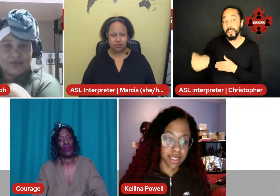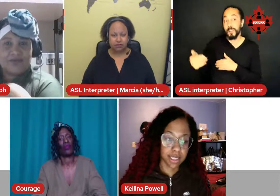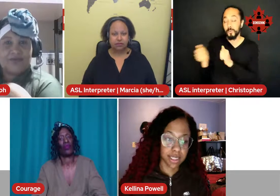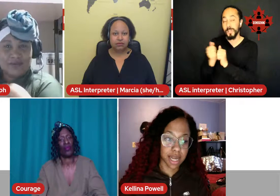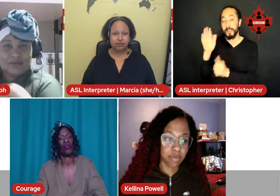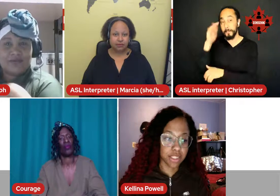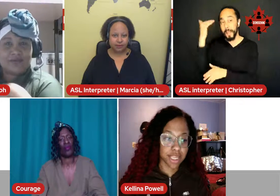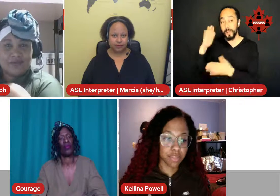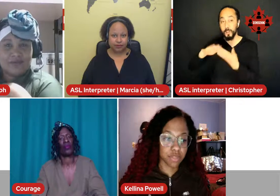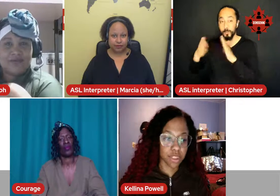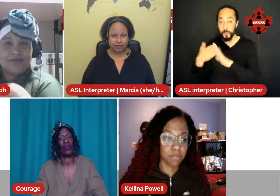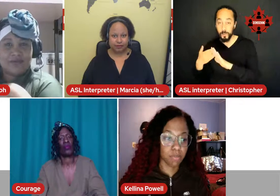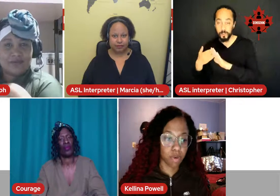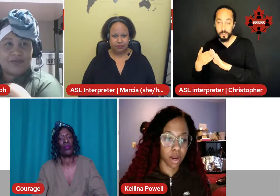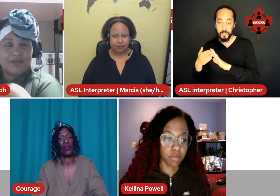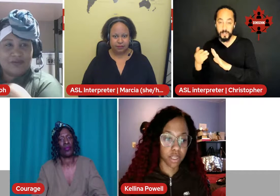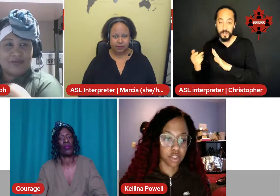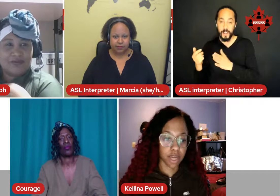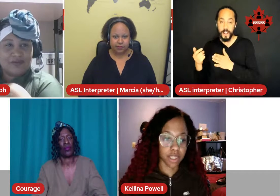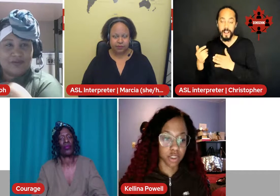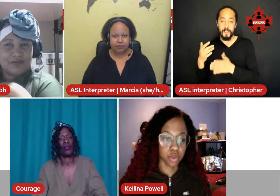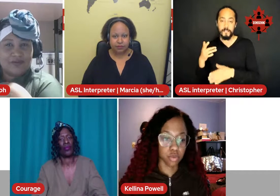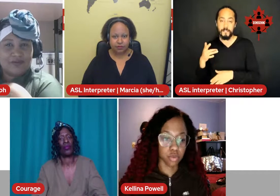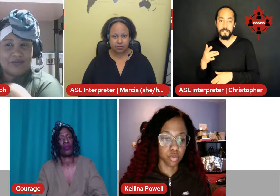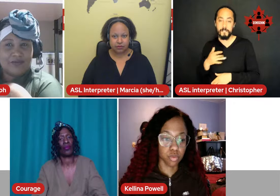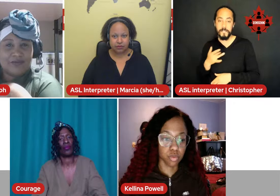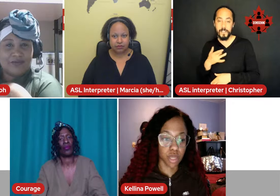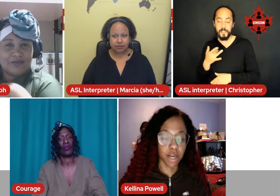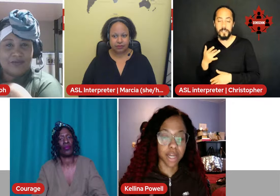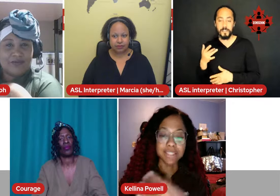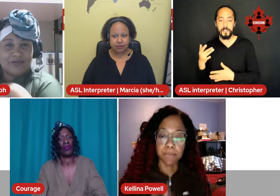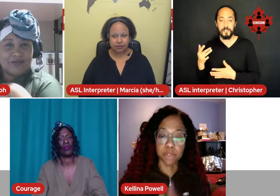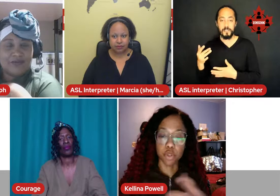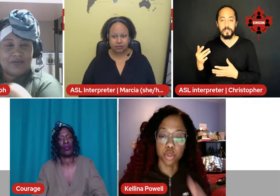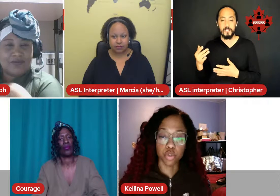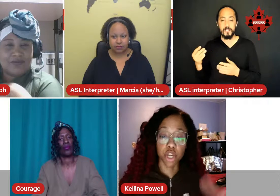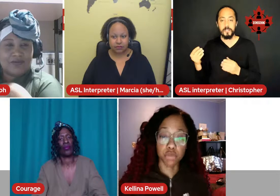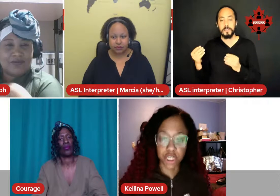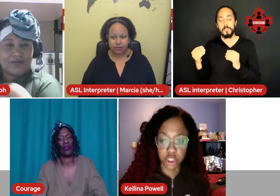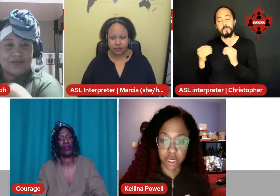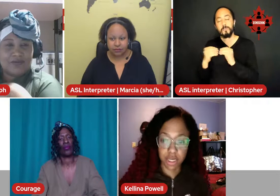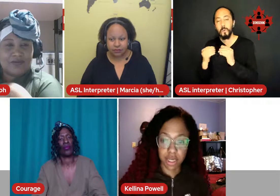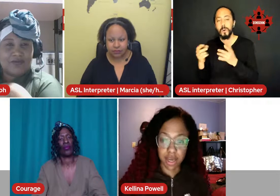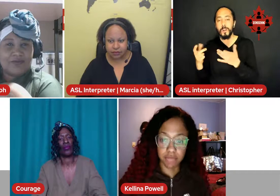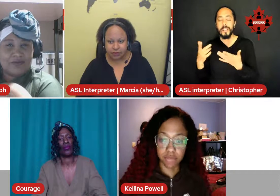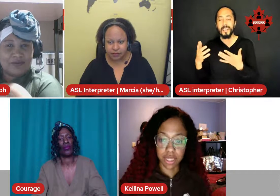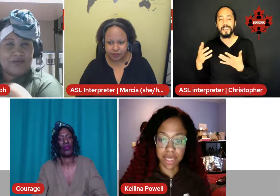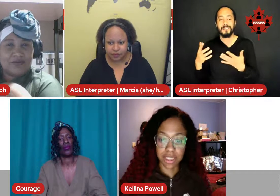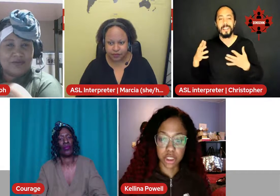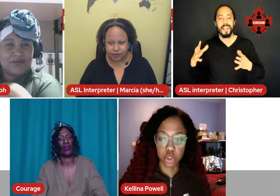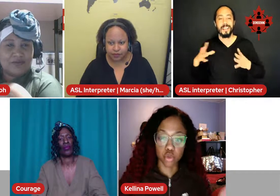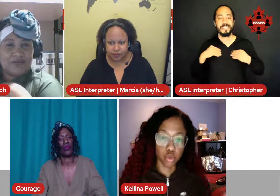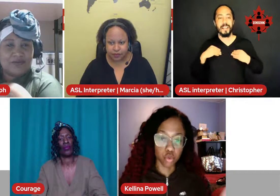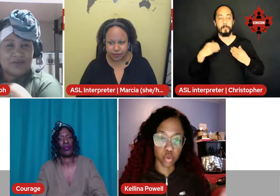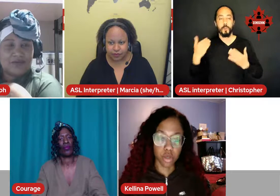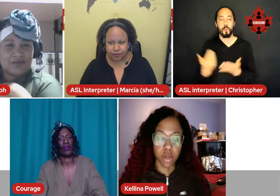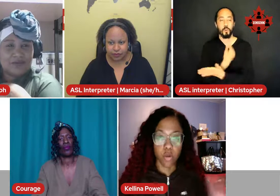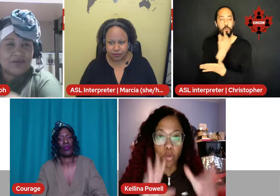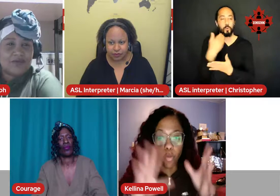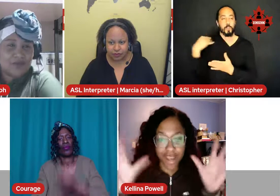I would say it's really more of, like, trying to accept the new generation. I feel like the new way